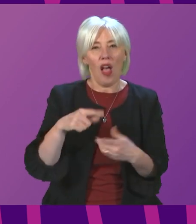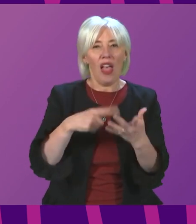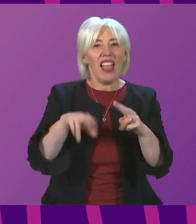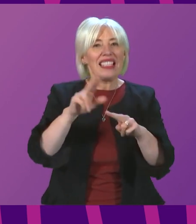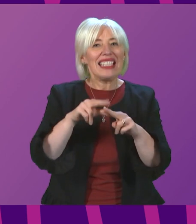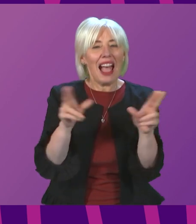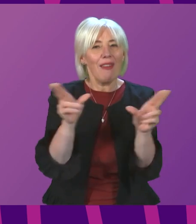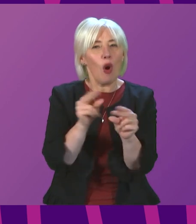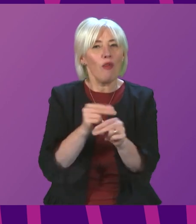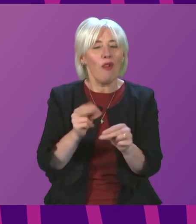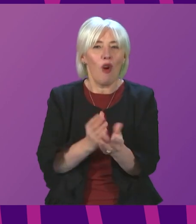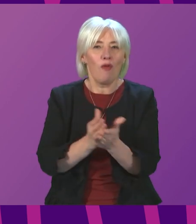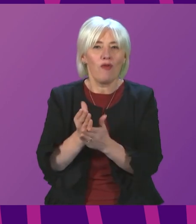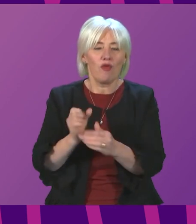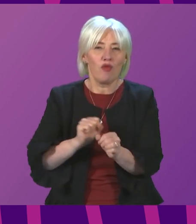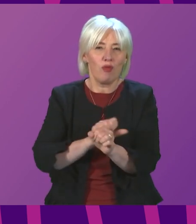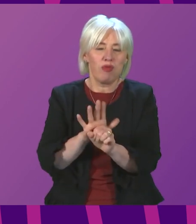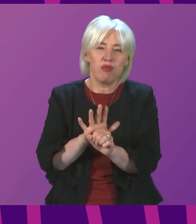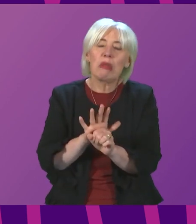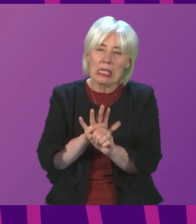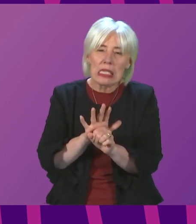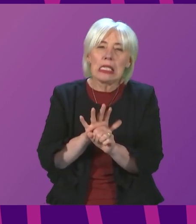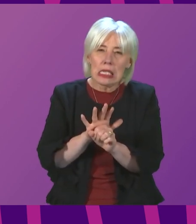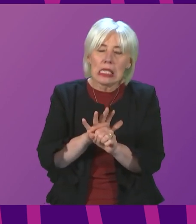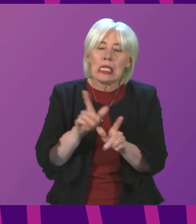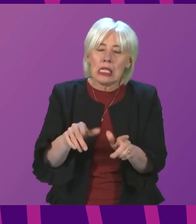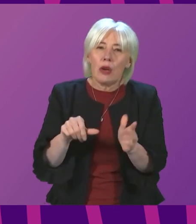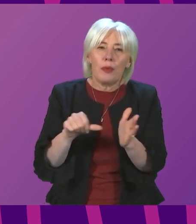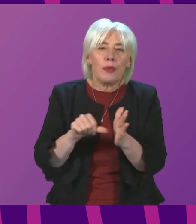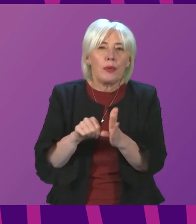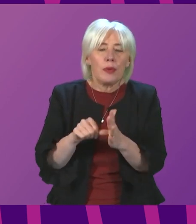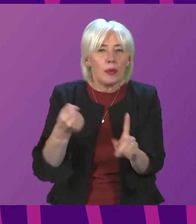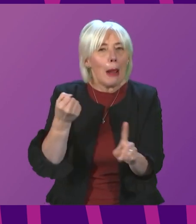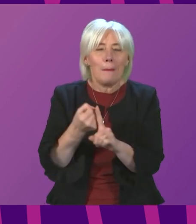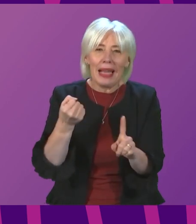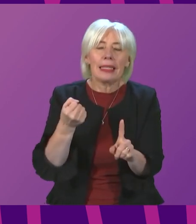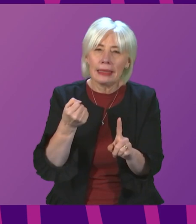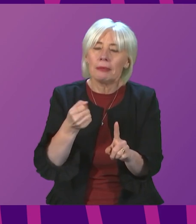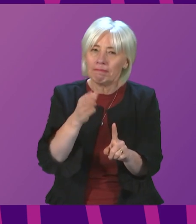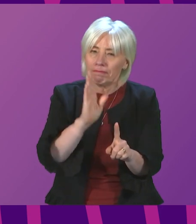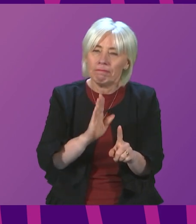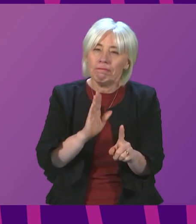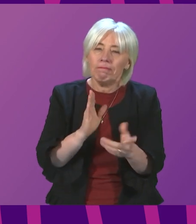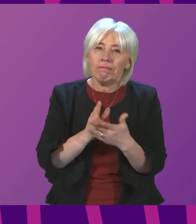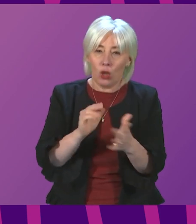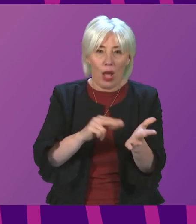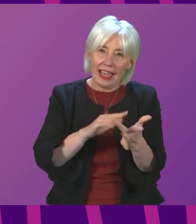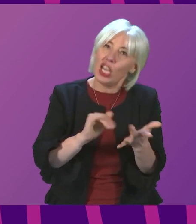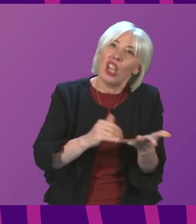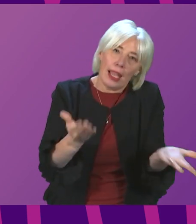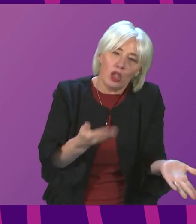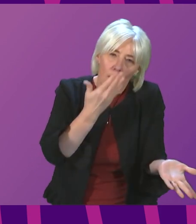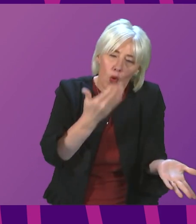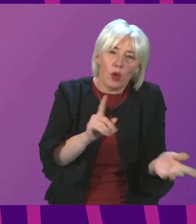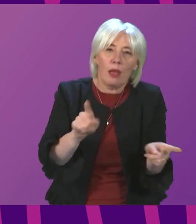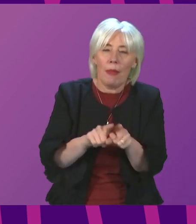absences caused by the virus are right now having a very significant impact, obviously on the NHS and